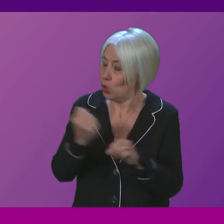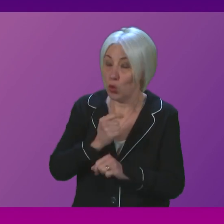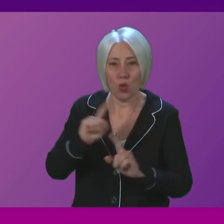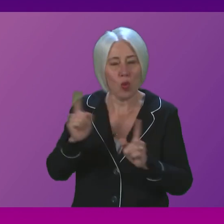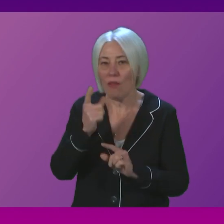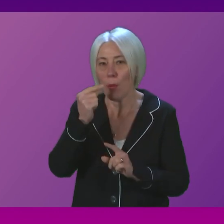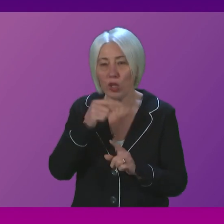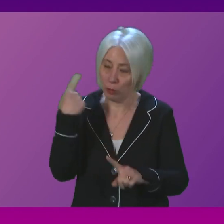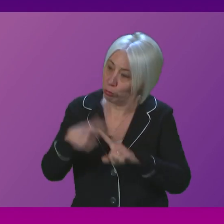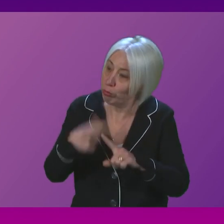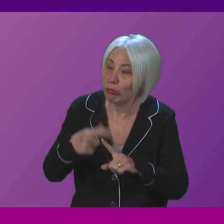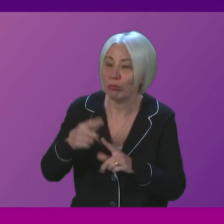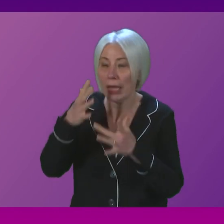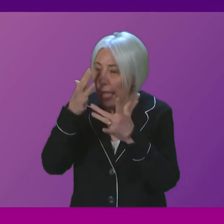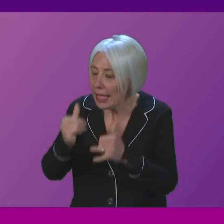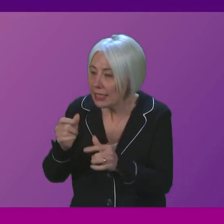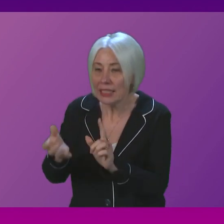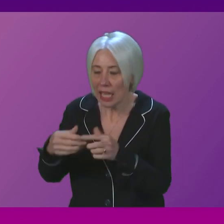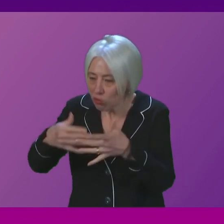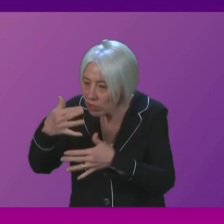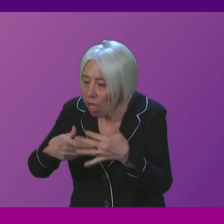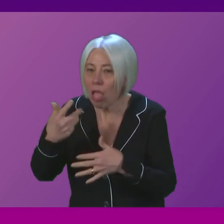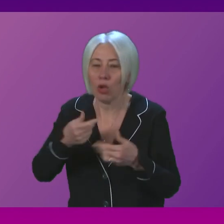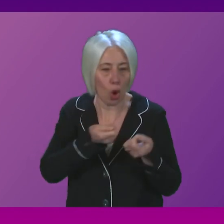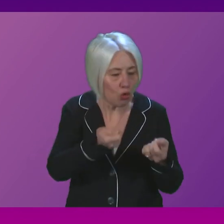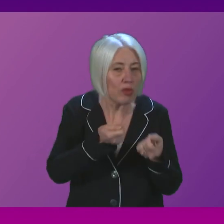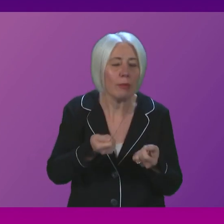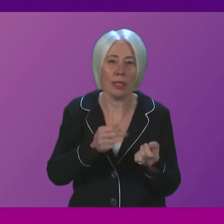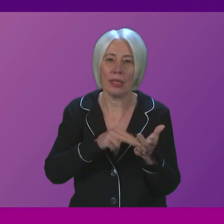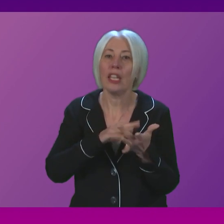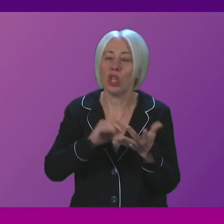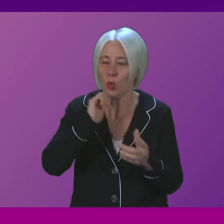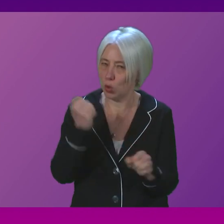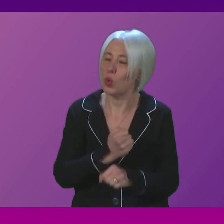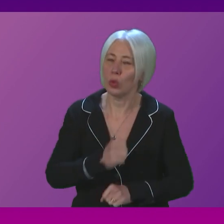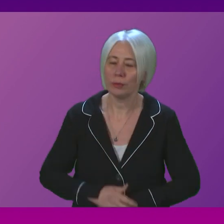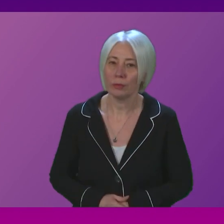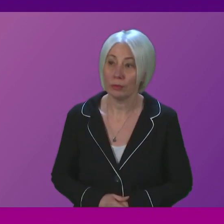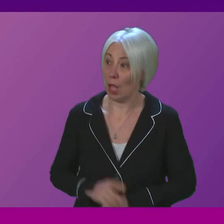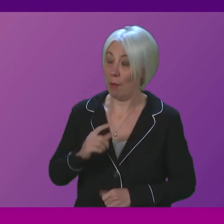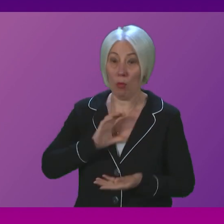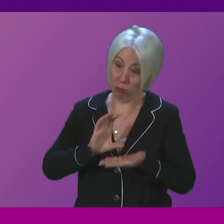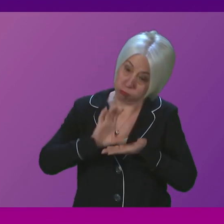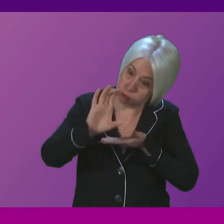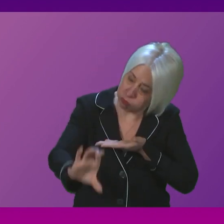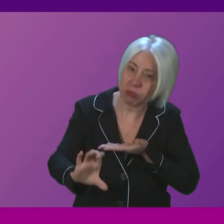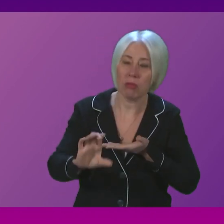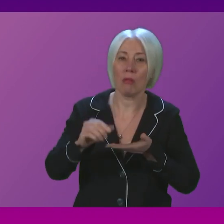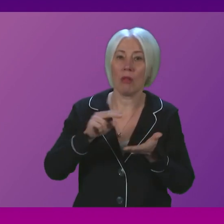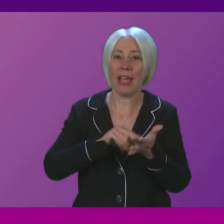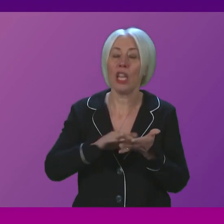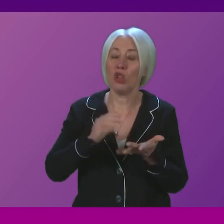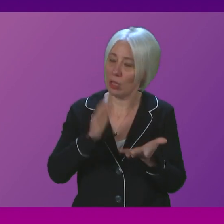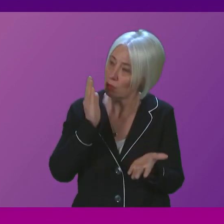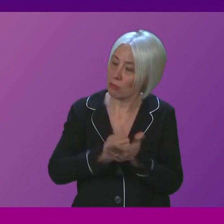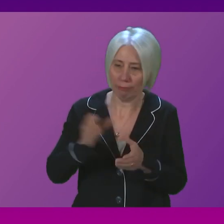test results, to speed up treatment of patients, then the NHS will do that. The fact of the matter is we are investing record sums in our National Health